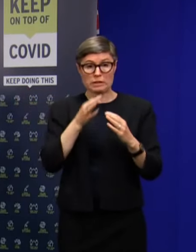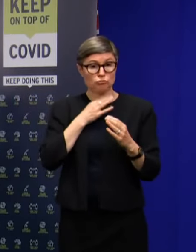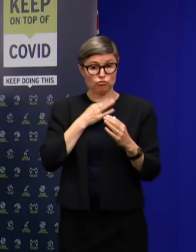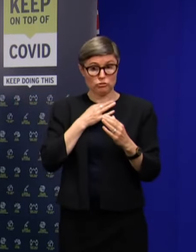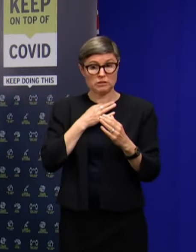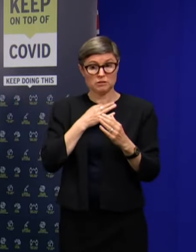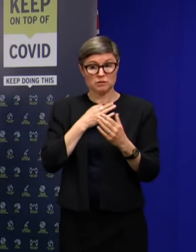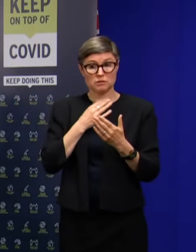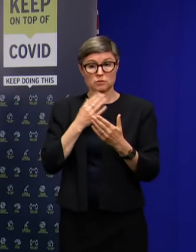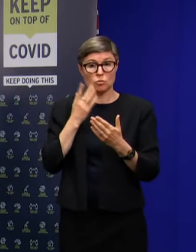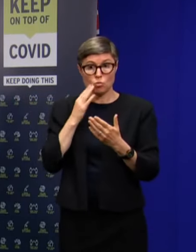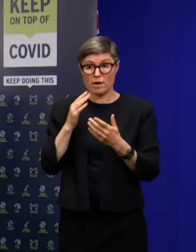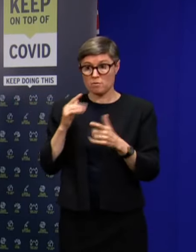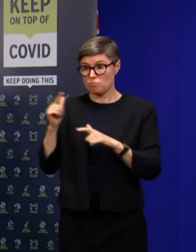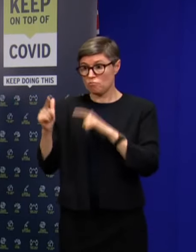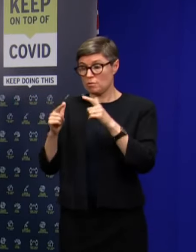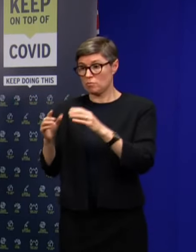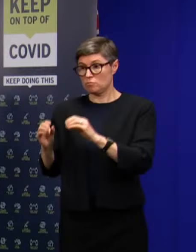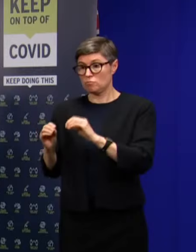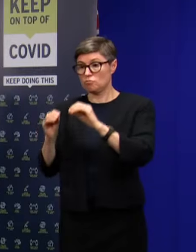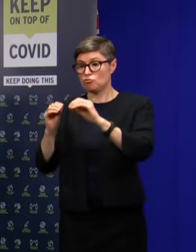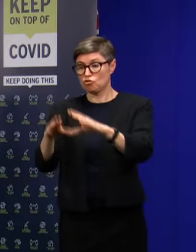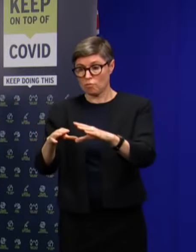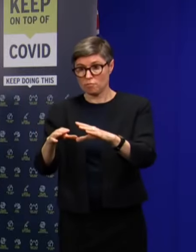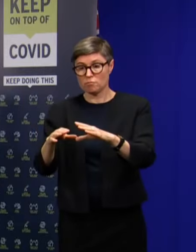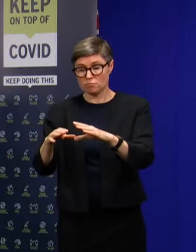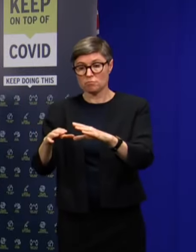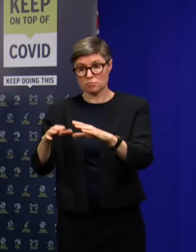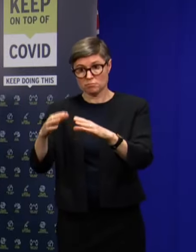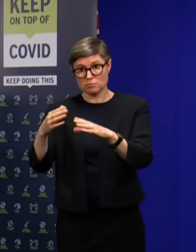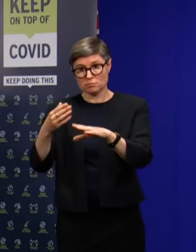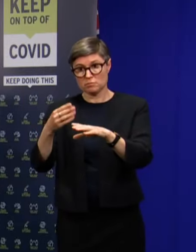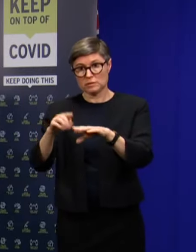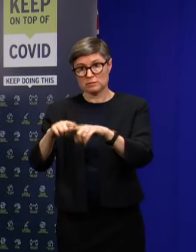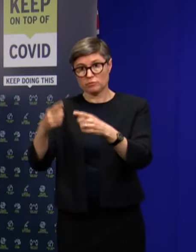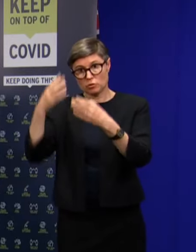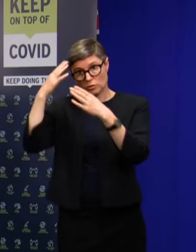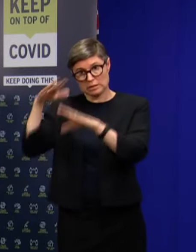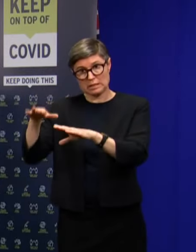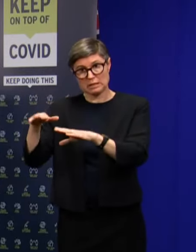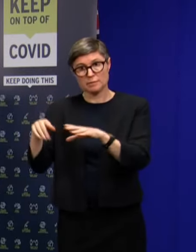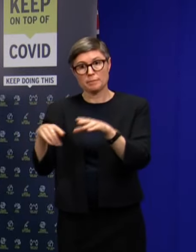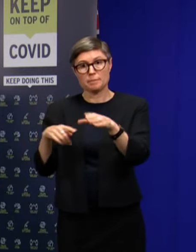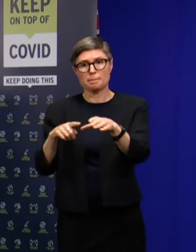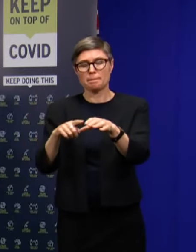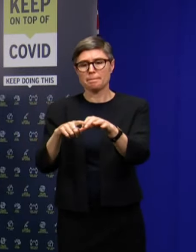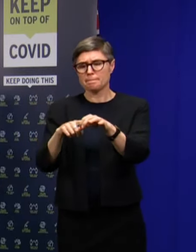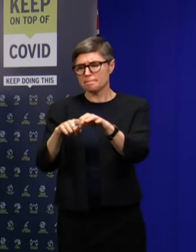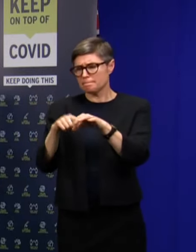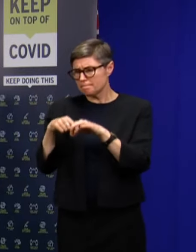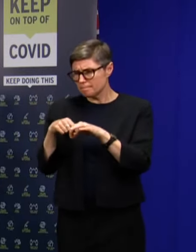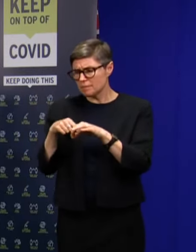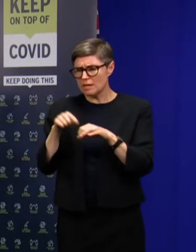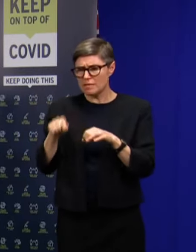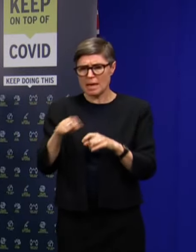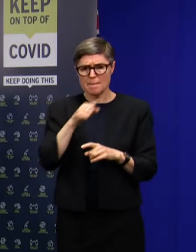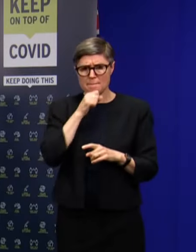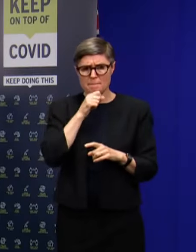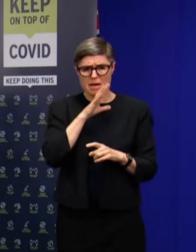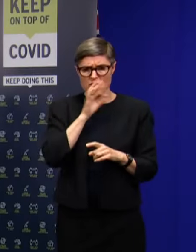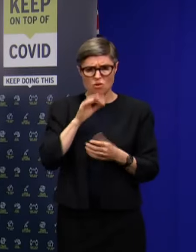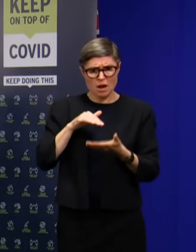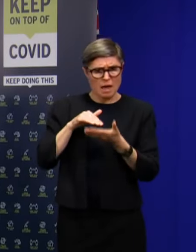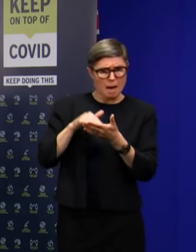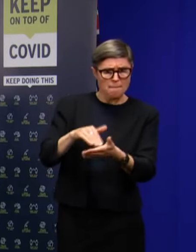from Fountainside, from Travel Lodge to Fountainside. I understand he hasn't been overly cooperative with public health. How difficult